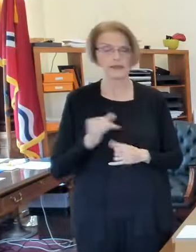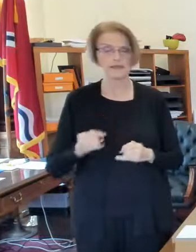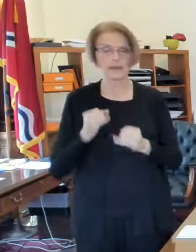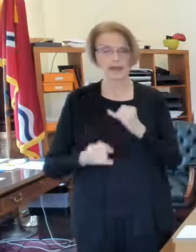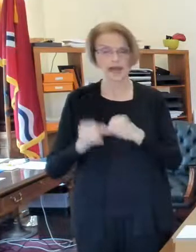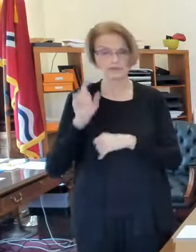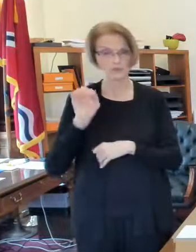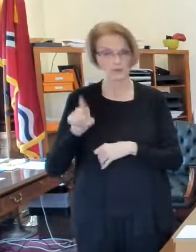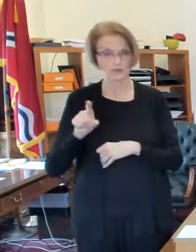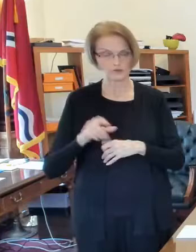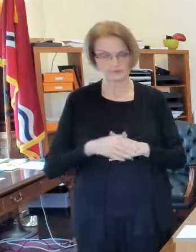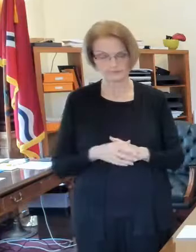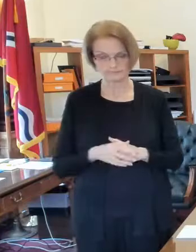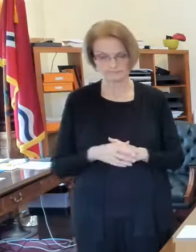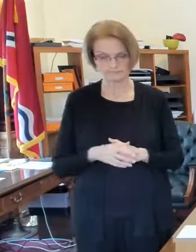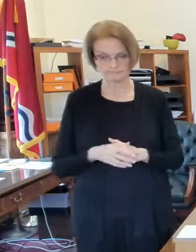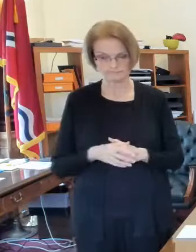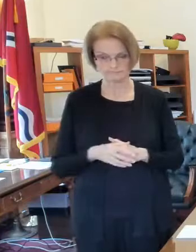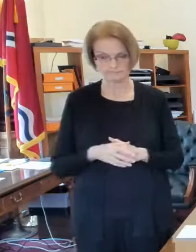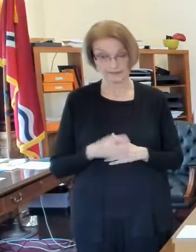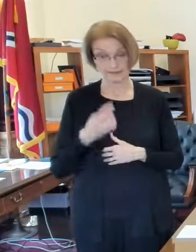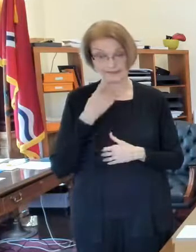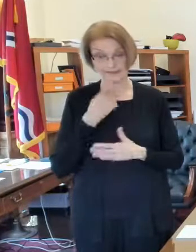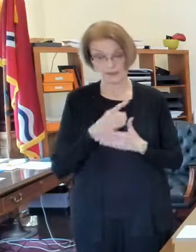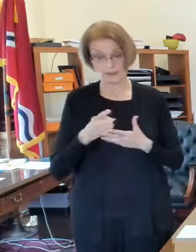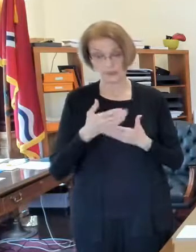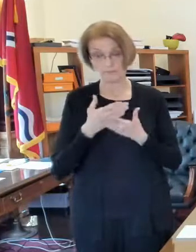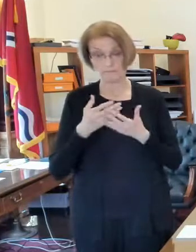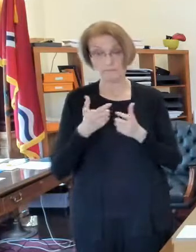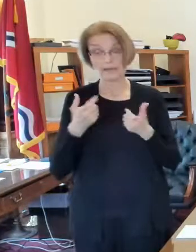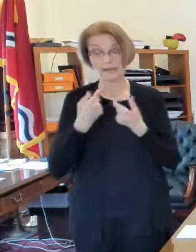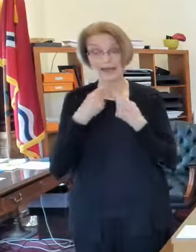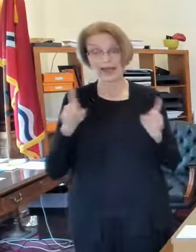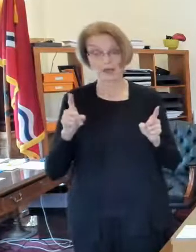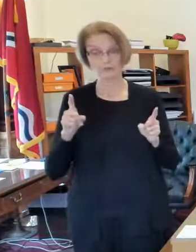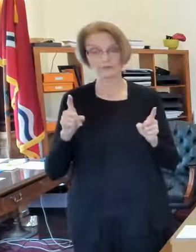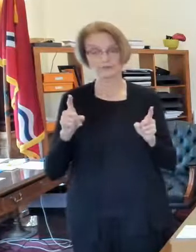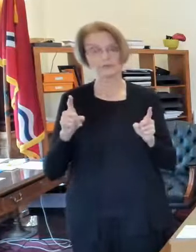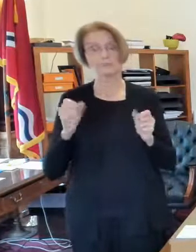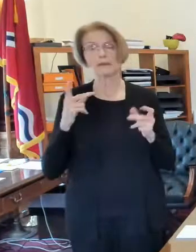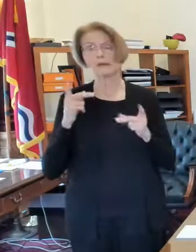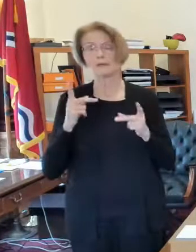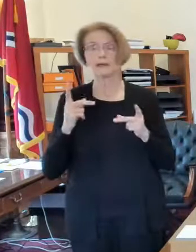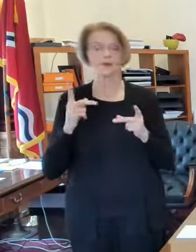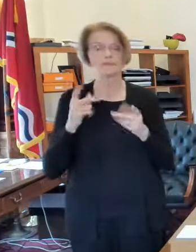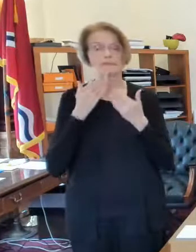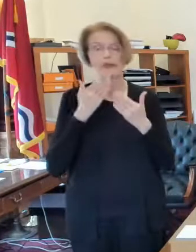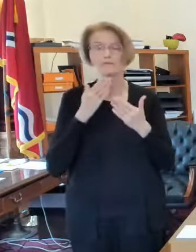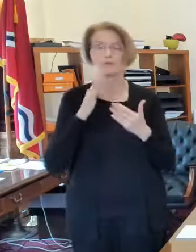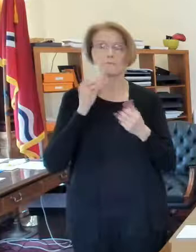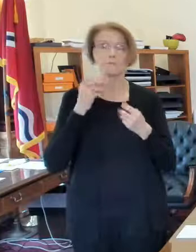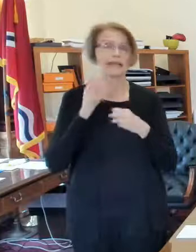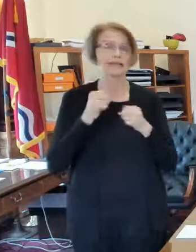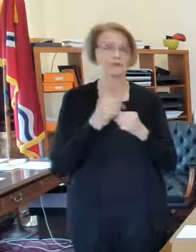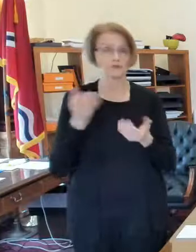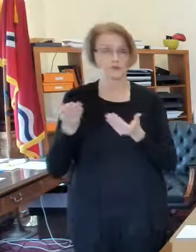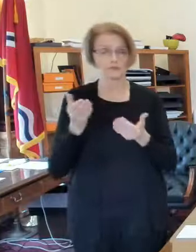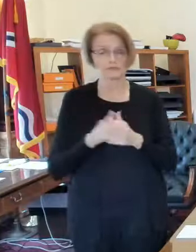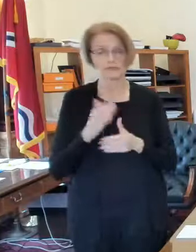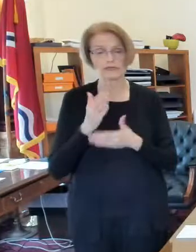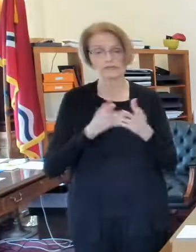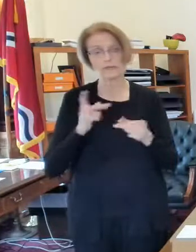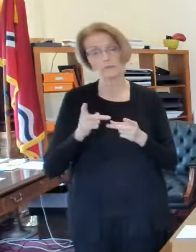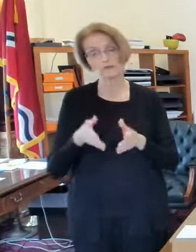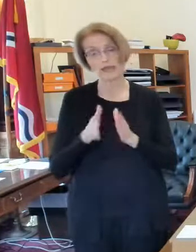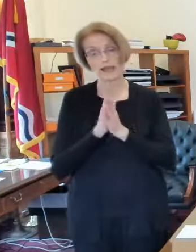question mayor uh you made a big announcement this week and we got a lot of folks writing in thanking for your years of service that's nice uh some folks have asked